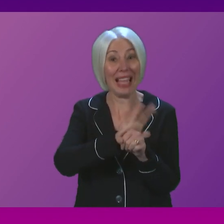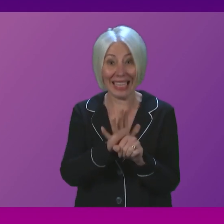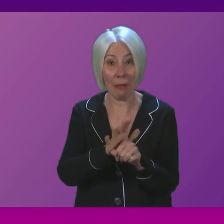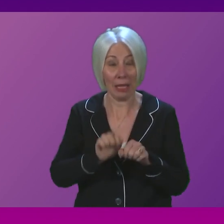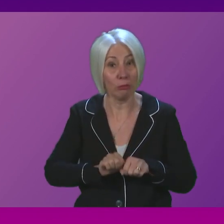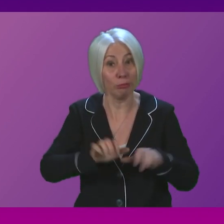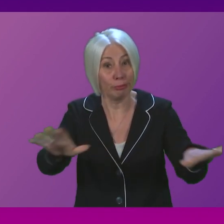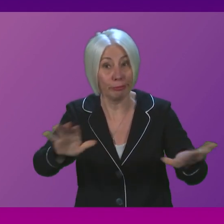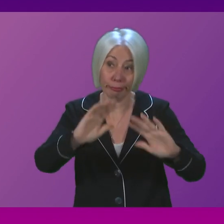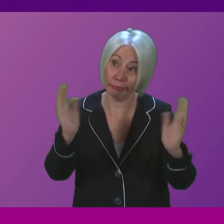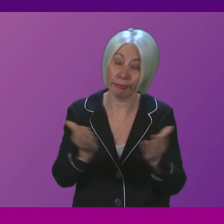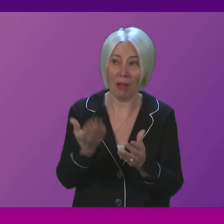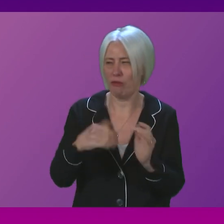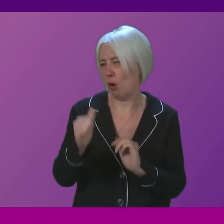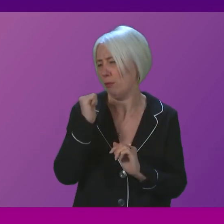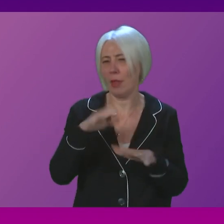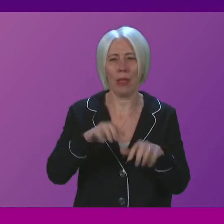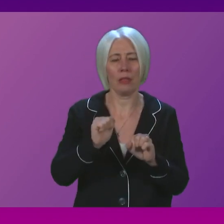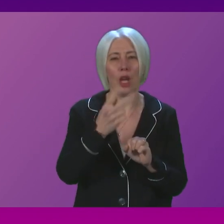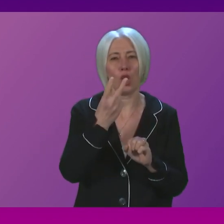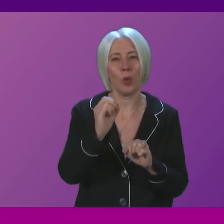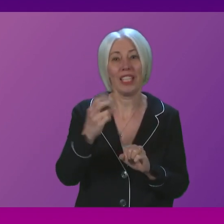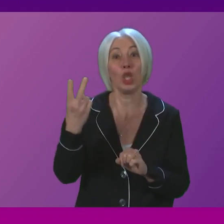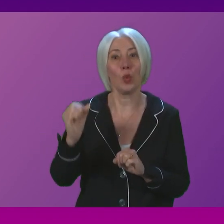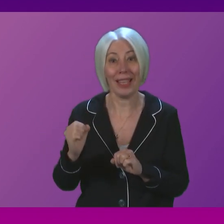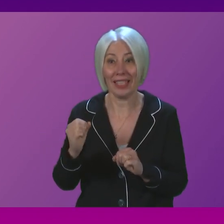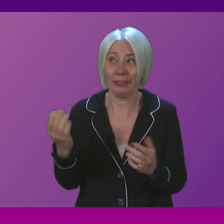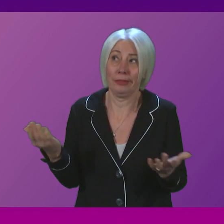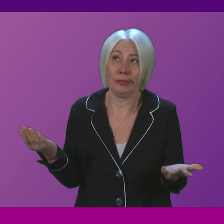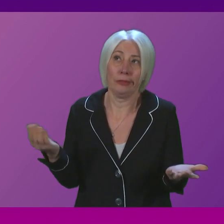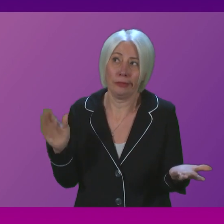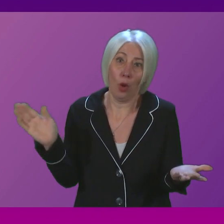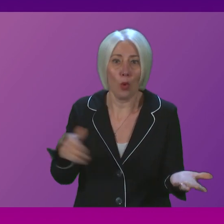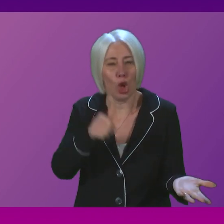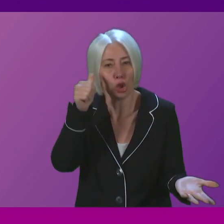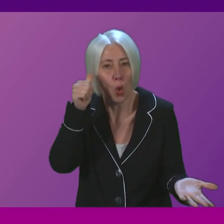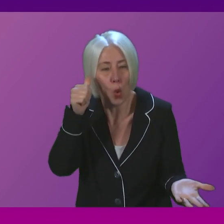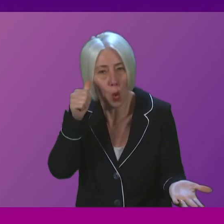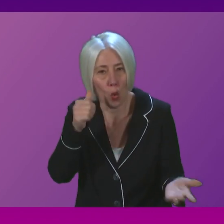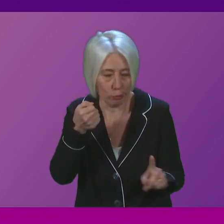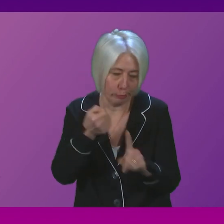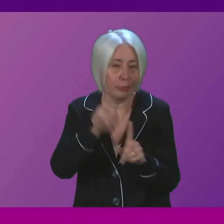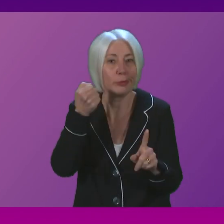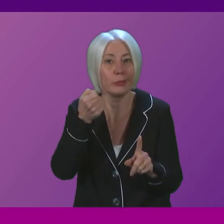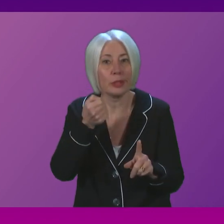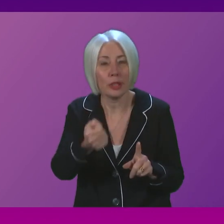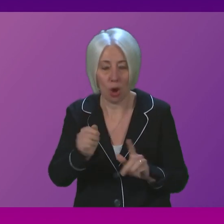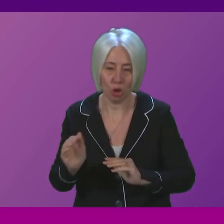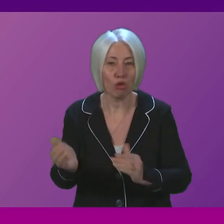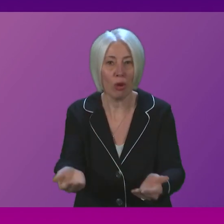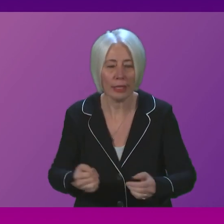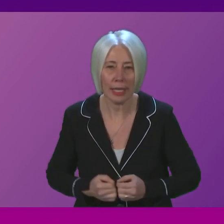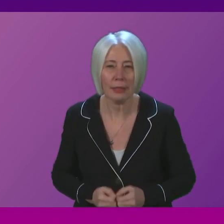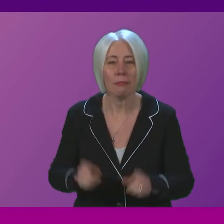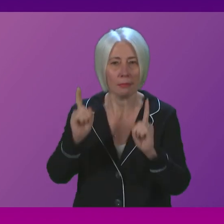the start of 2020, which I think everybody knows is having an impact on services. But